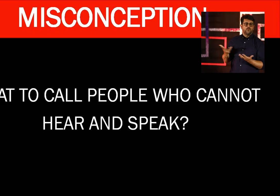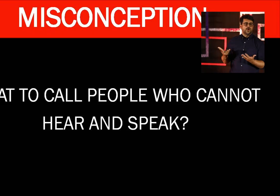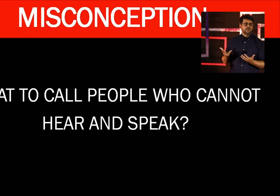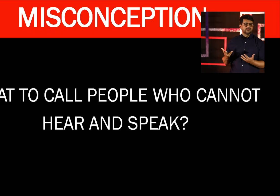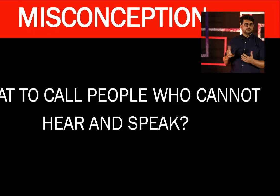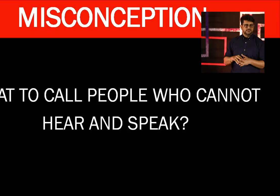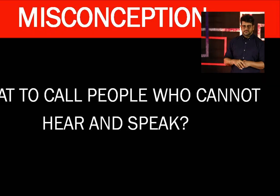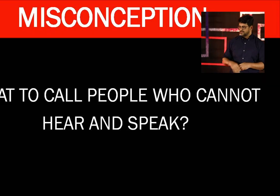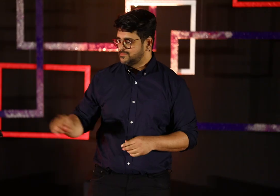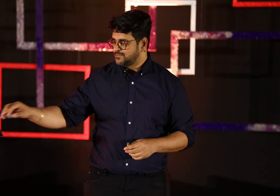or do not speak.